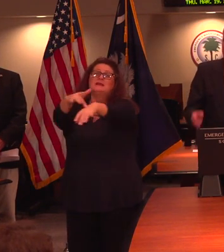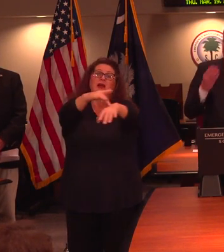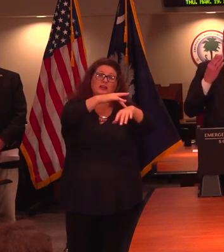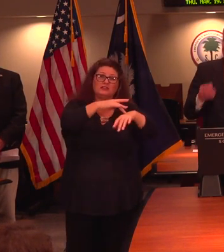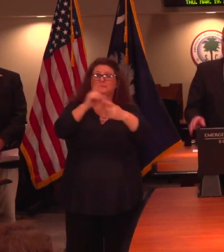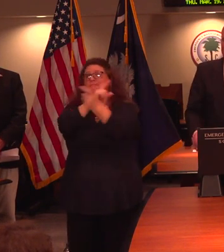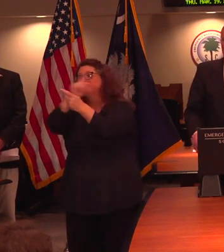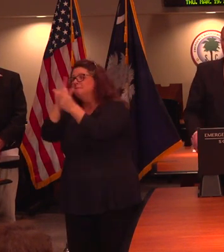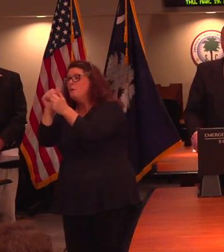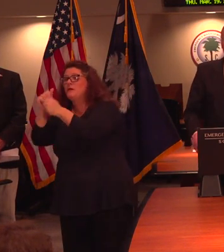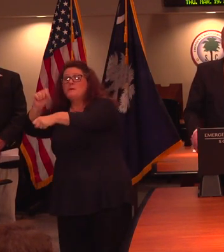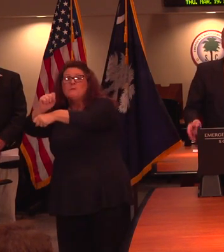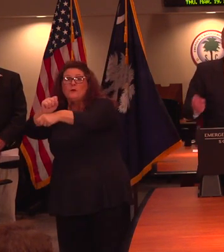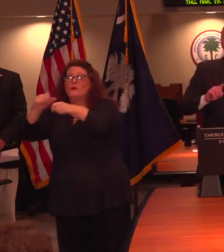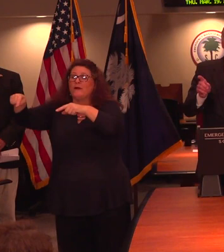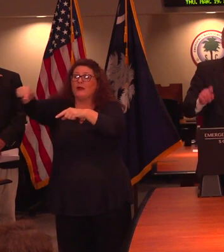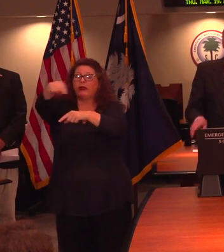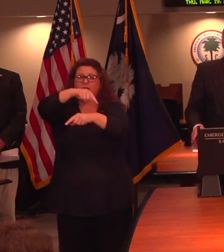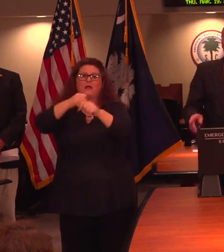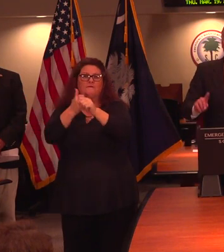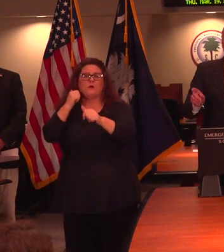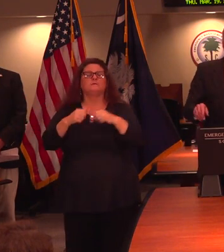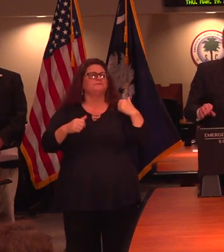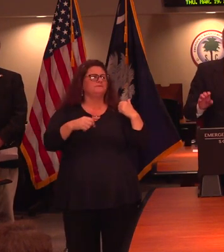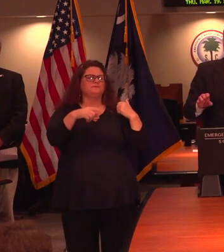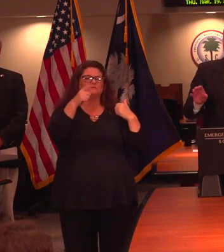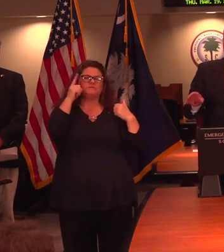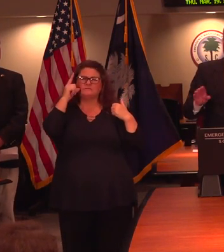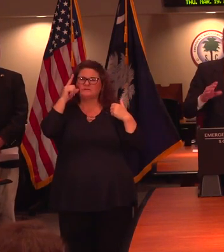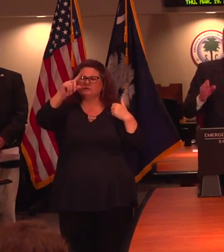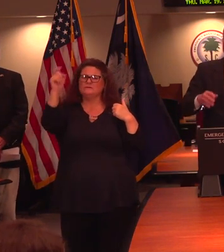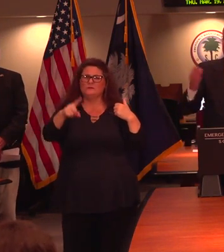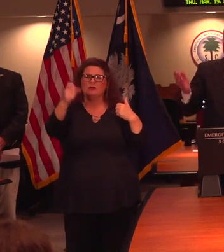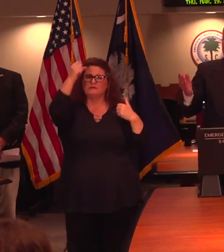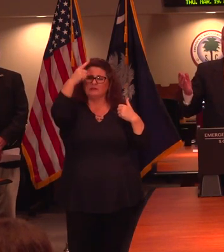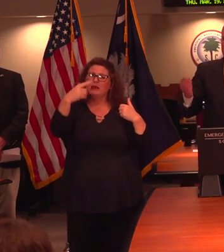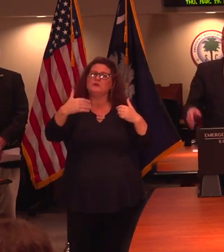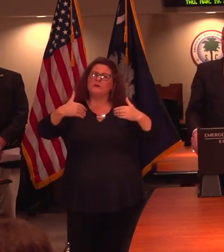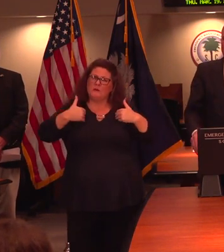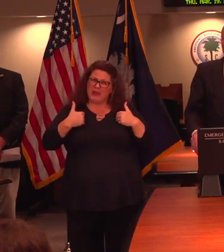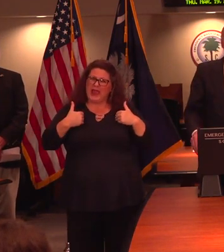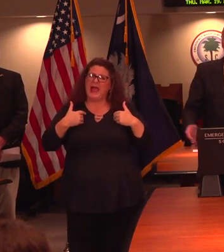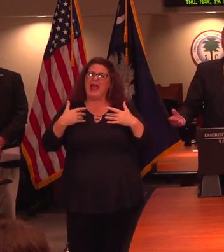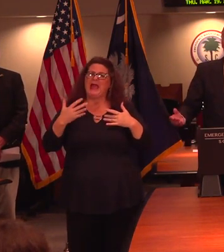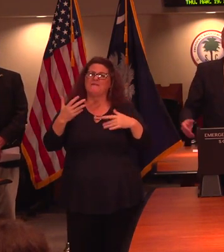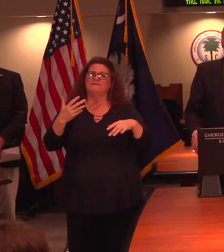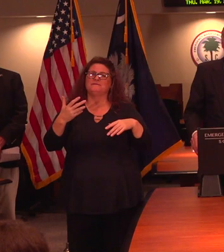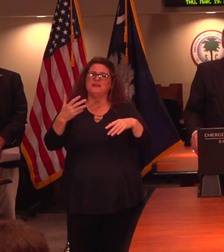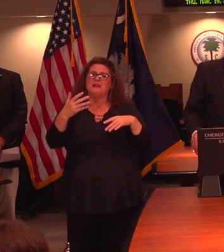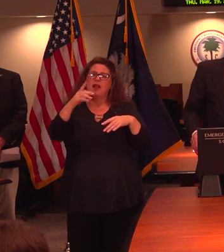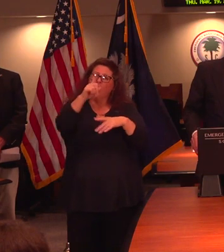others have touched and then touching your face. Back to an earlier question. There are certain laws that prohibit the dissemination of certain health